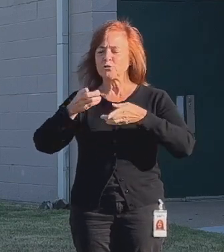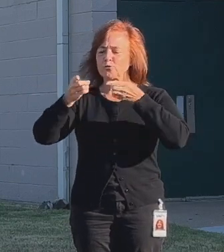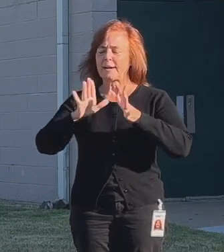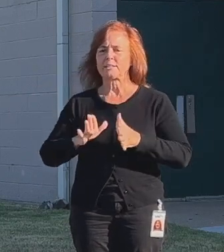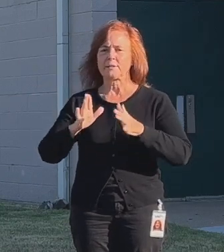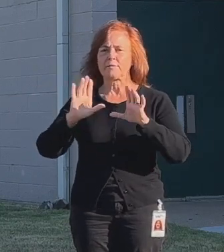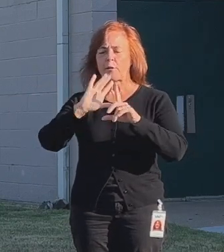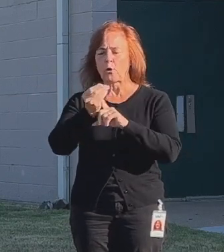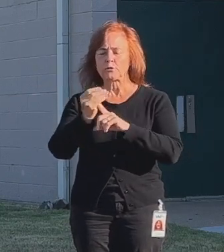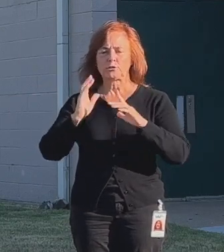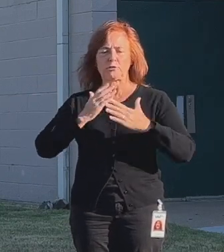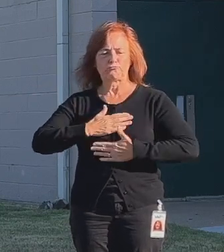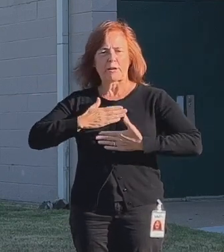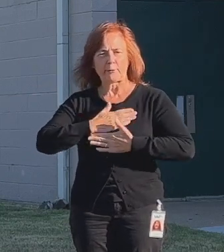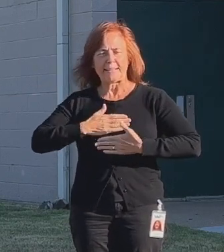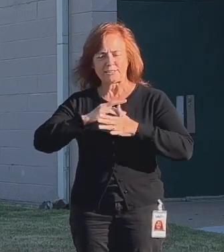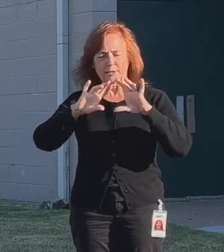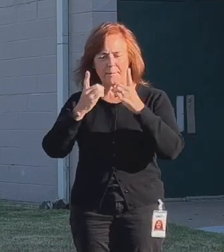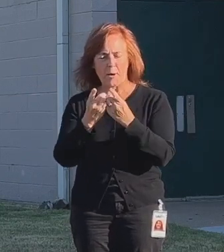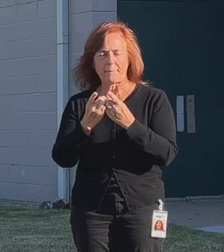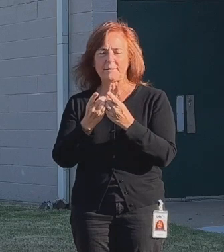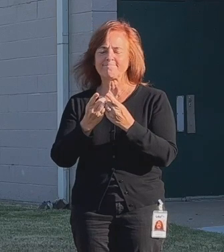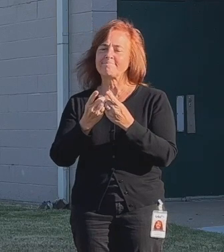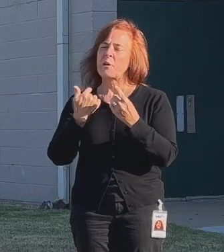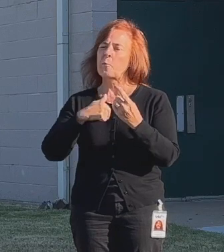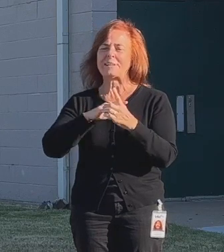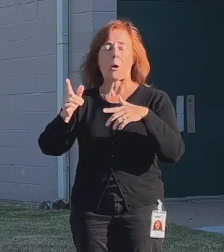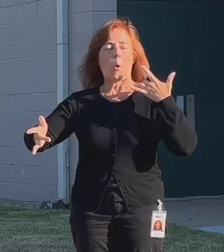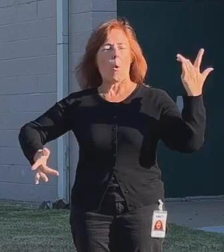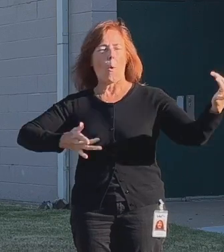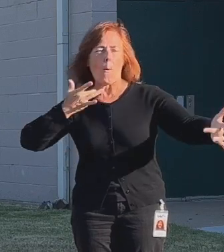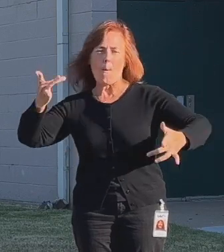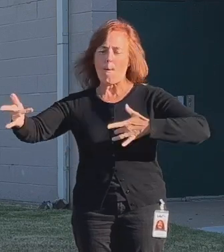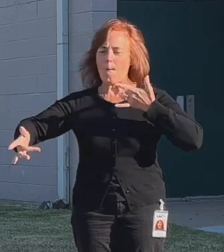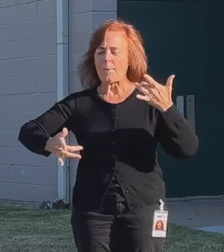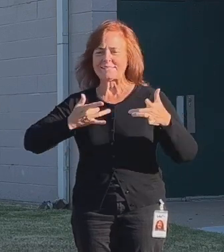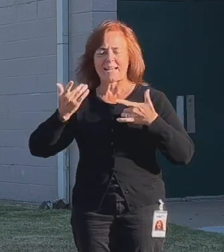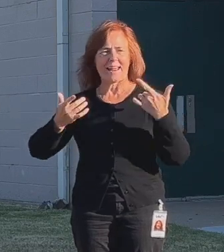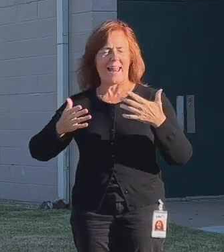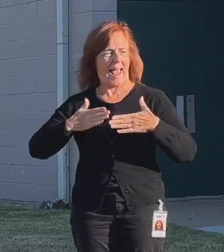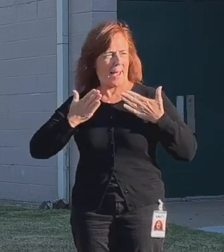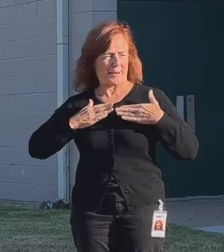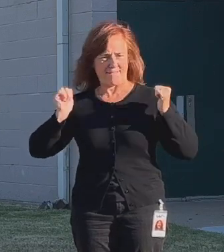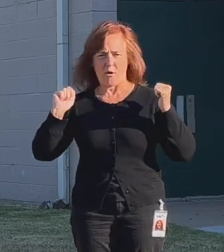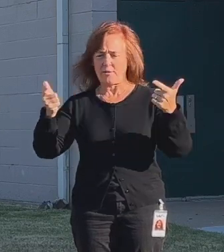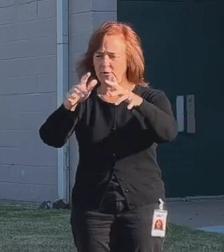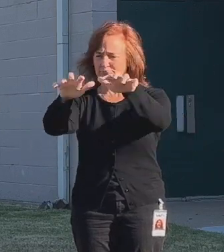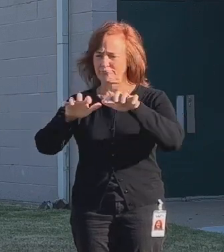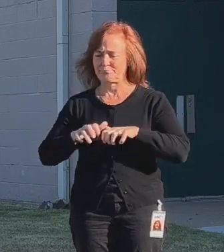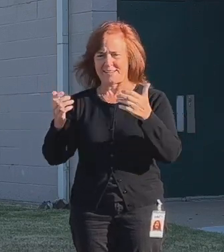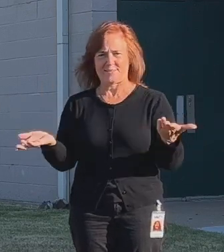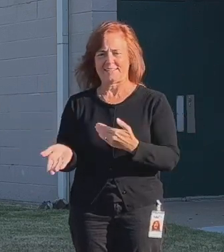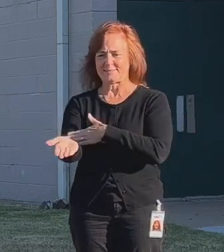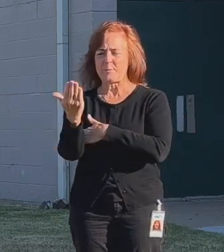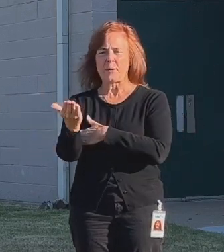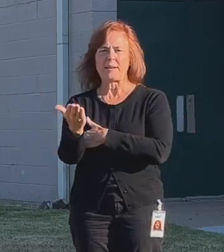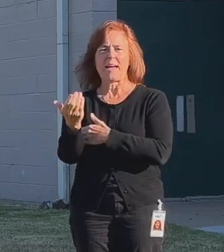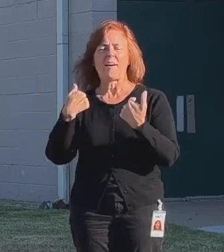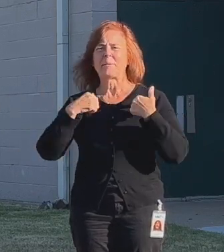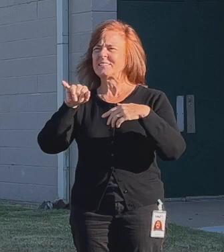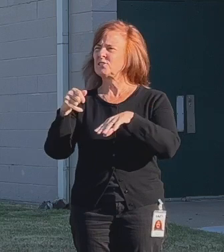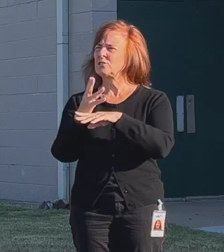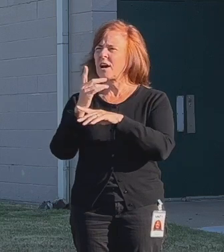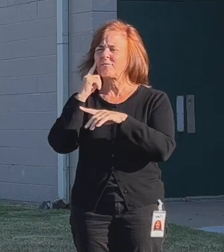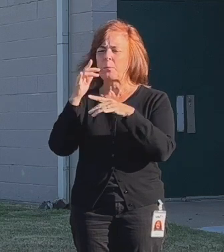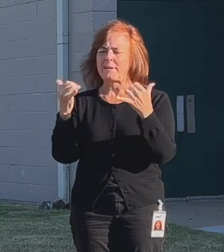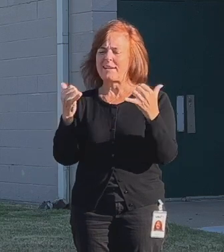Recreation Department. We're just so excited and delighted to have all of you here with us this morning. I've been in this job